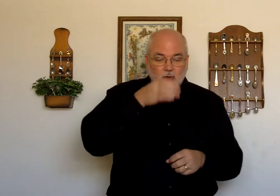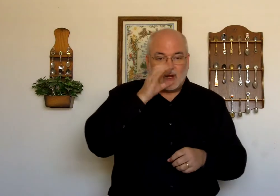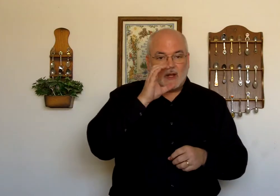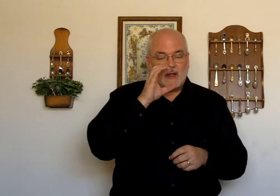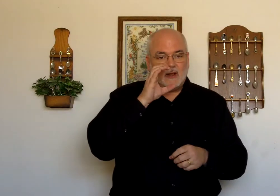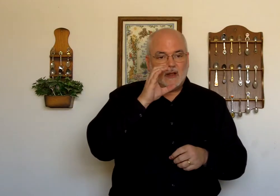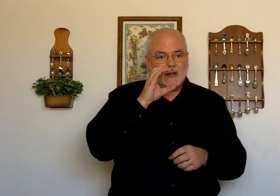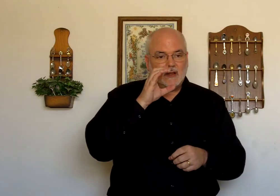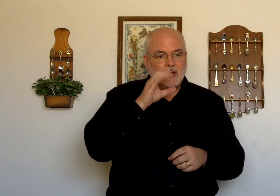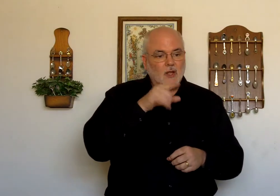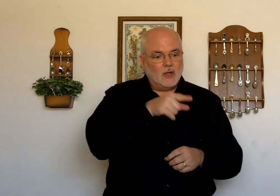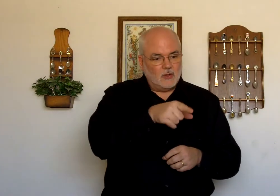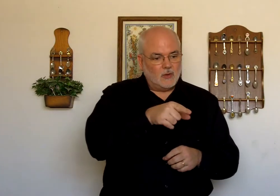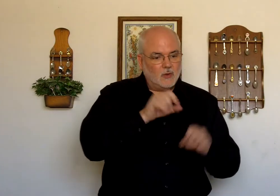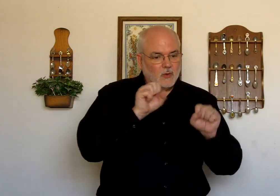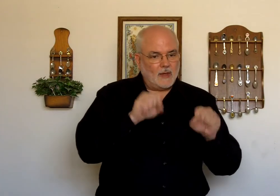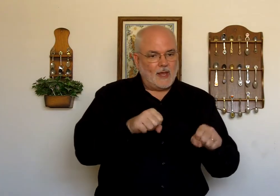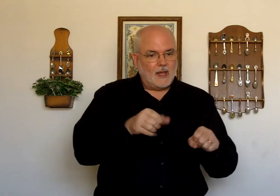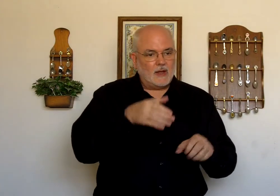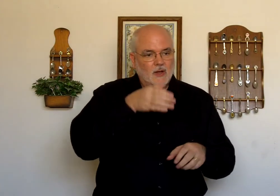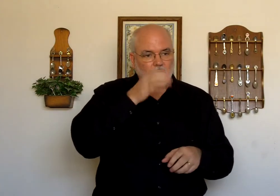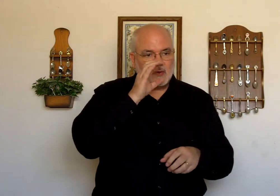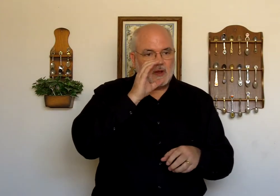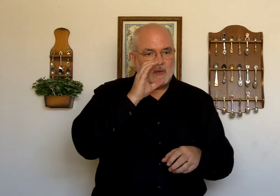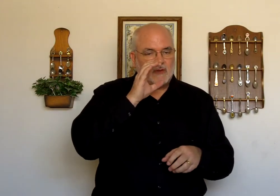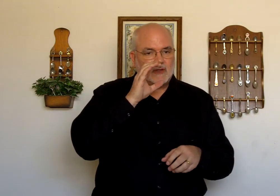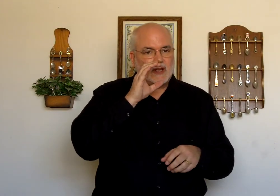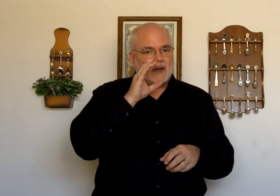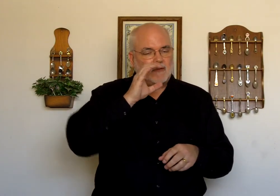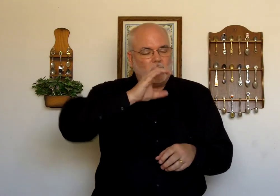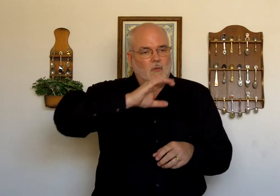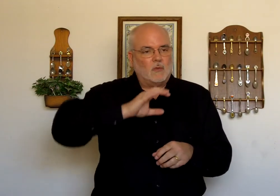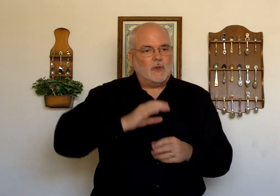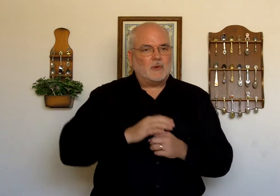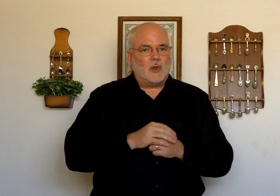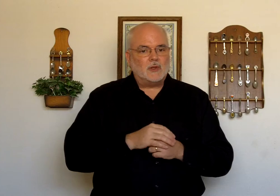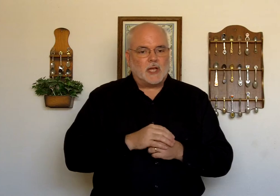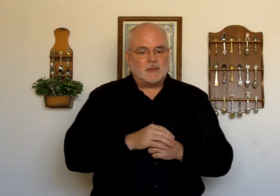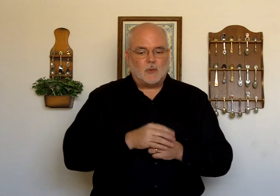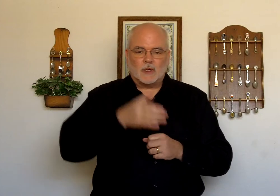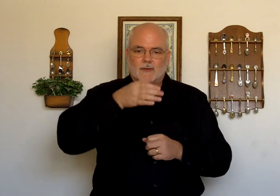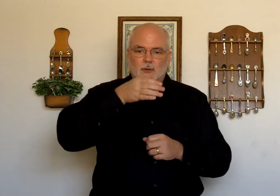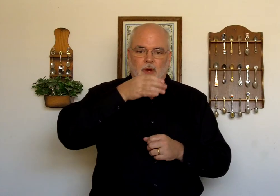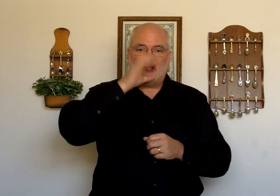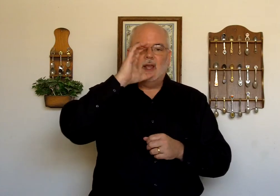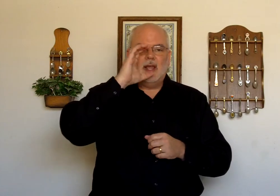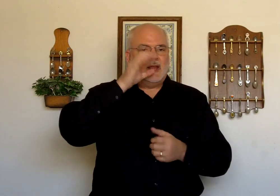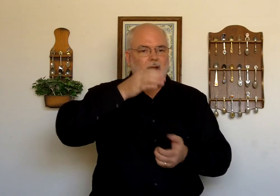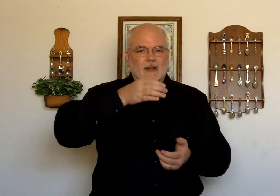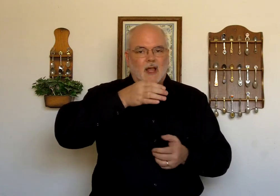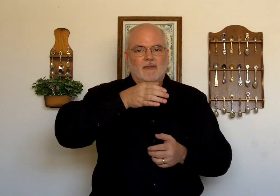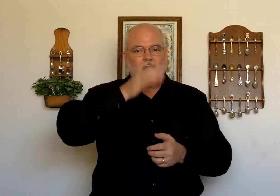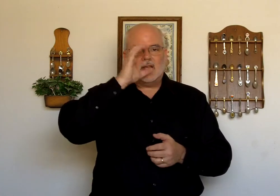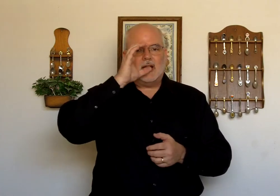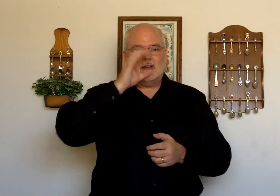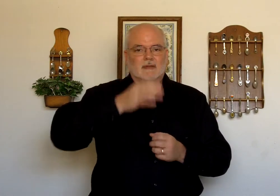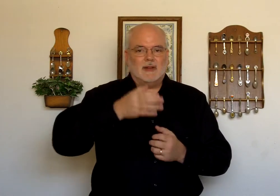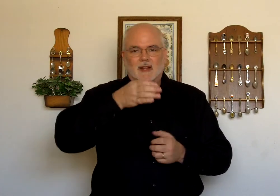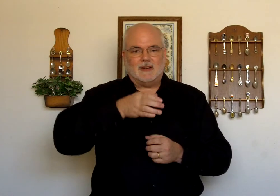drink. You can drink. We've kind of went through those times before. Except for drink. And it's obvious. Kind of get